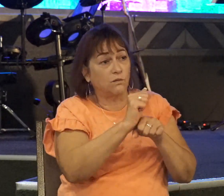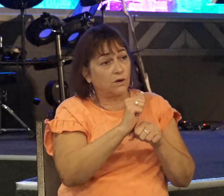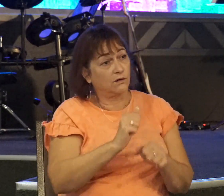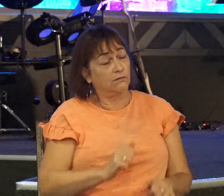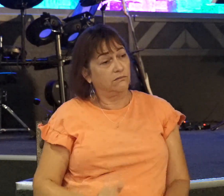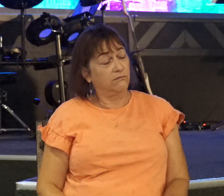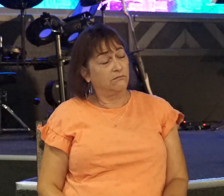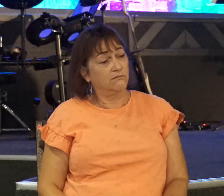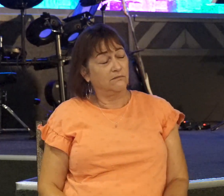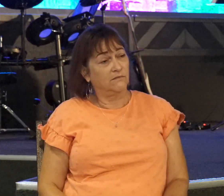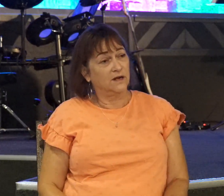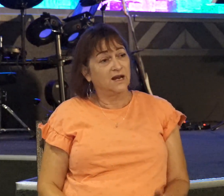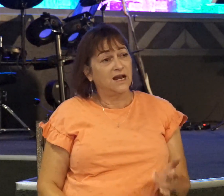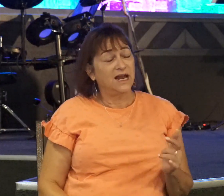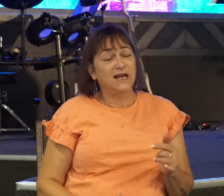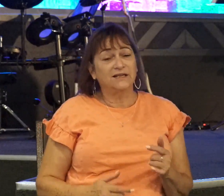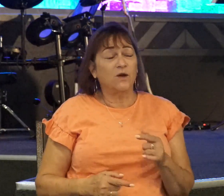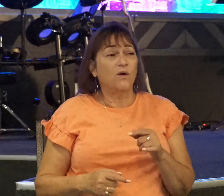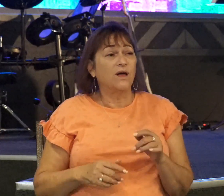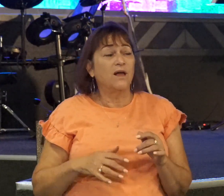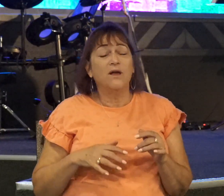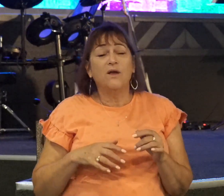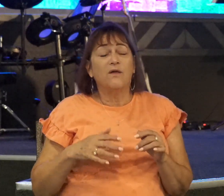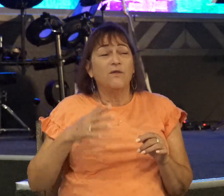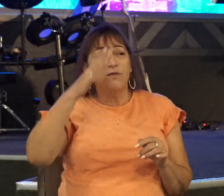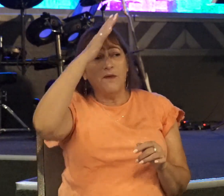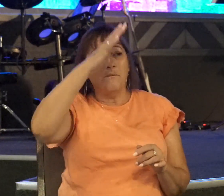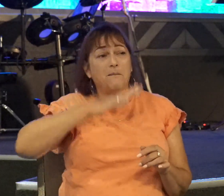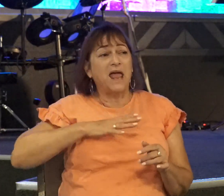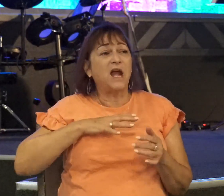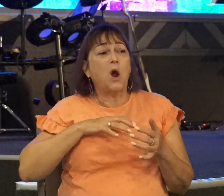He's starving the already weakened men that the Lord is trying to use.